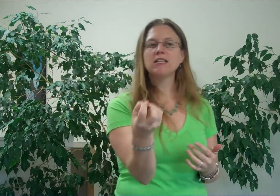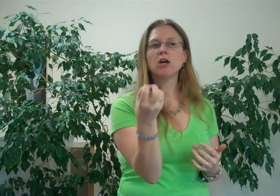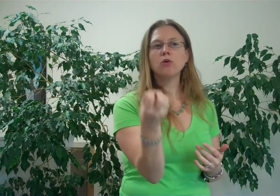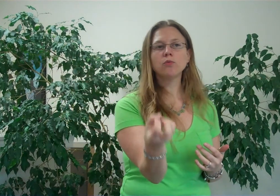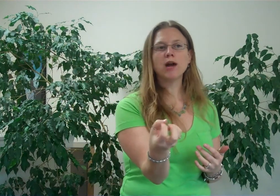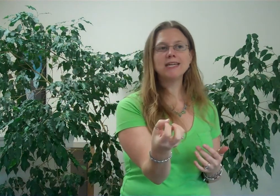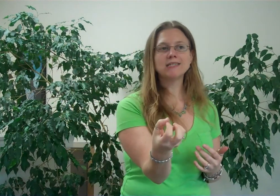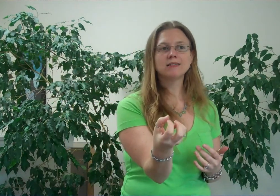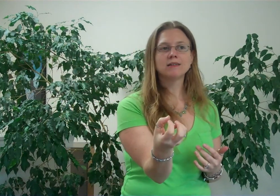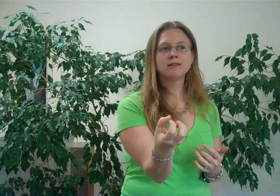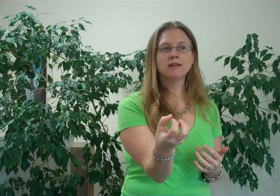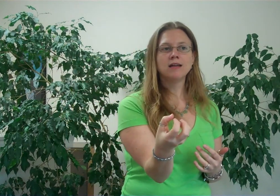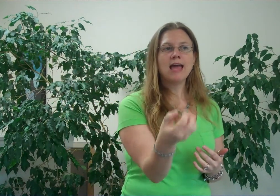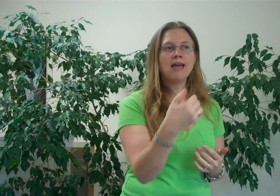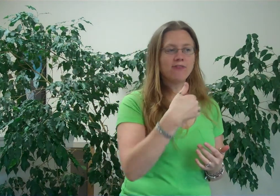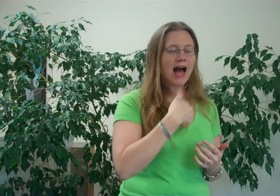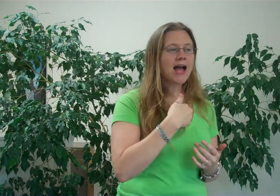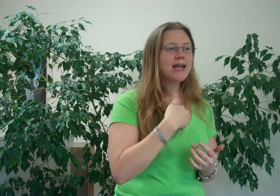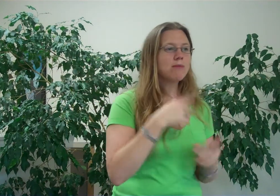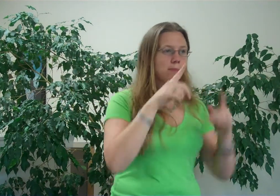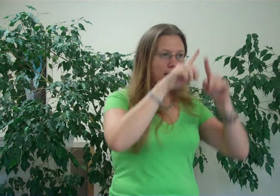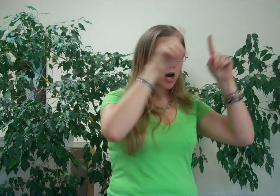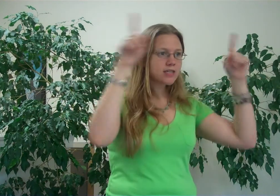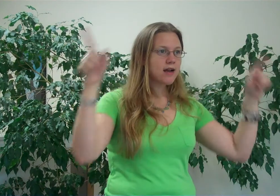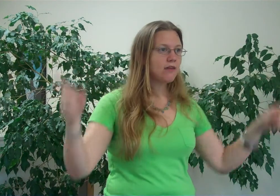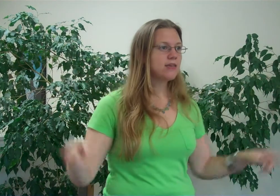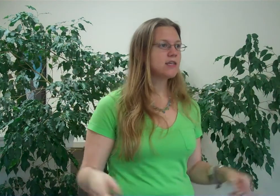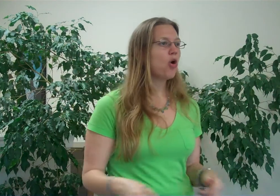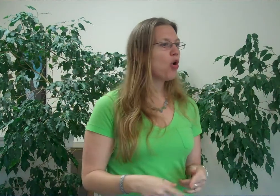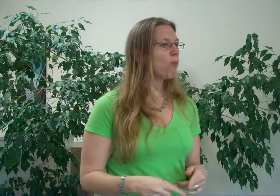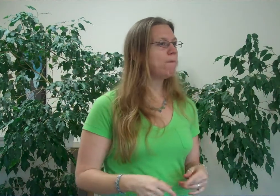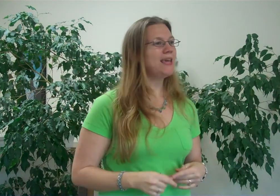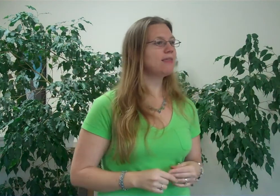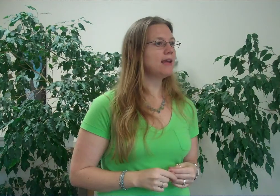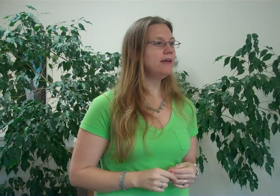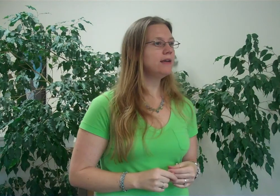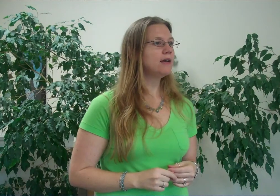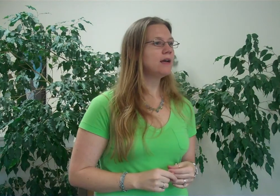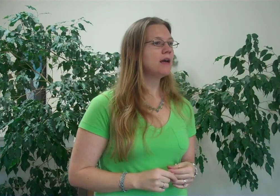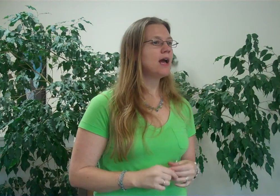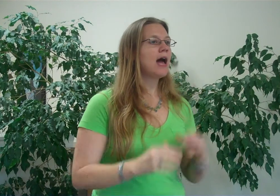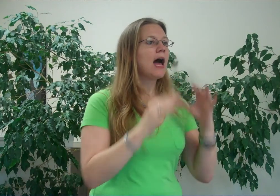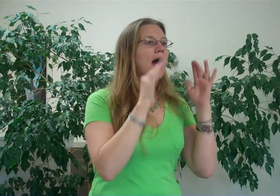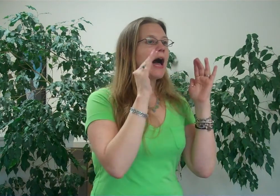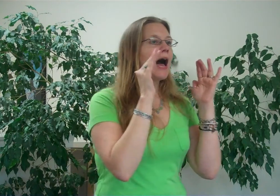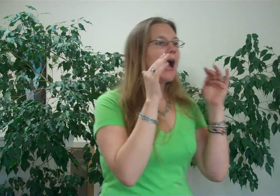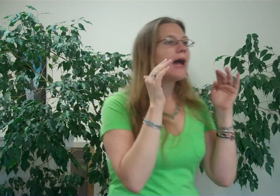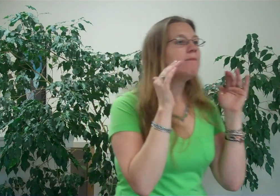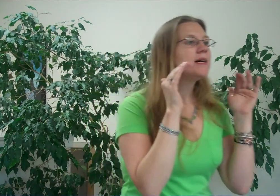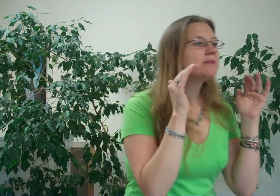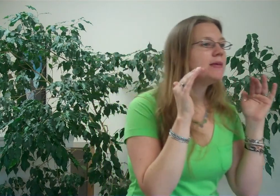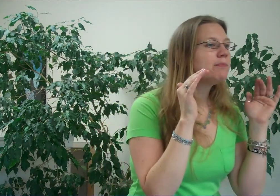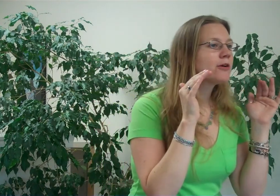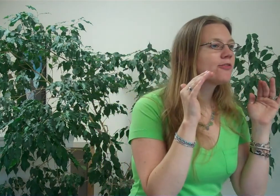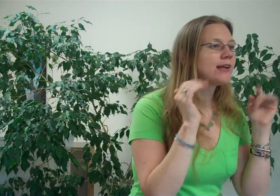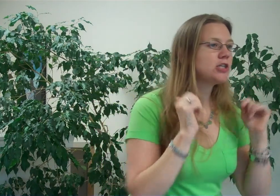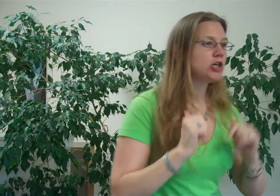its own right, if I am a part of this whole big thing, I must be perfect too.